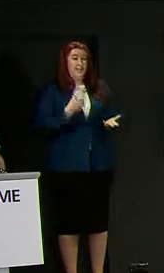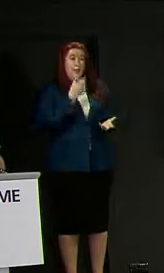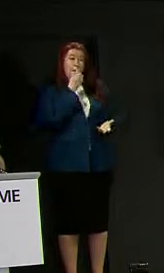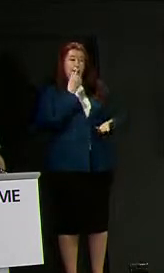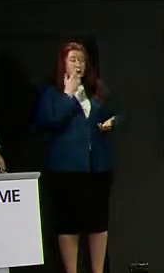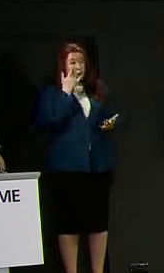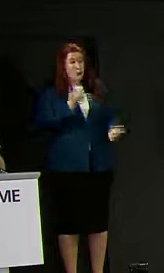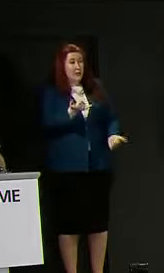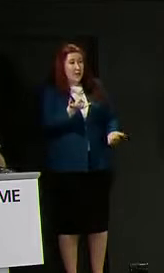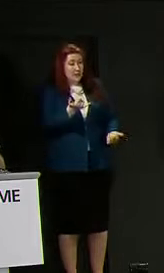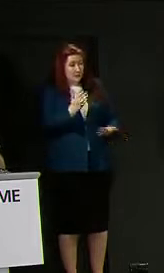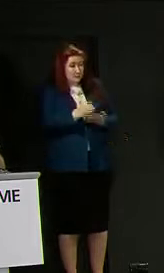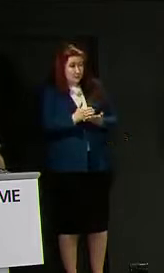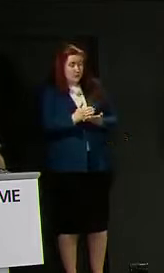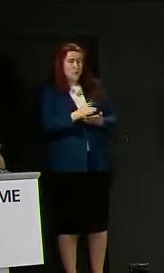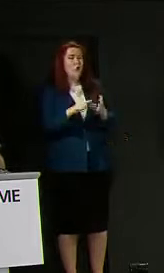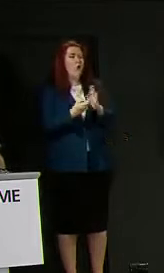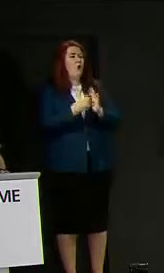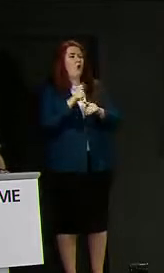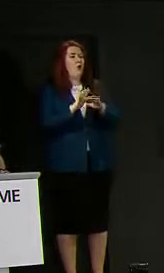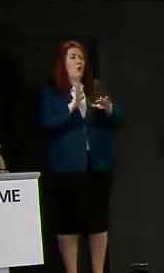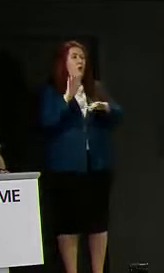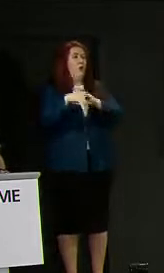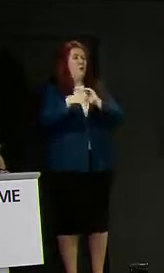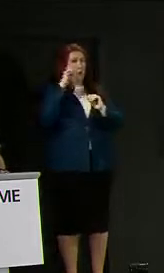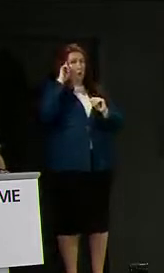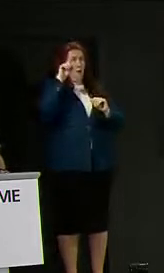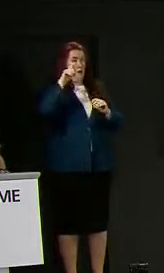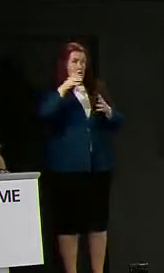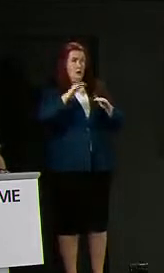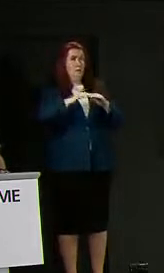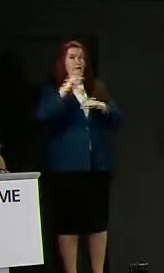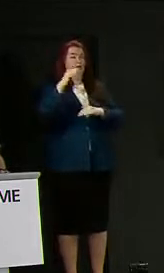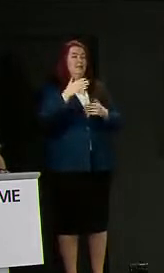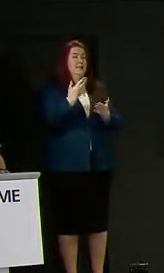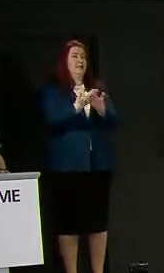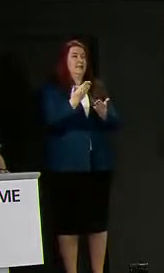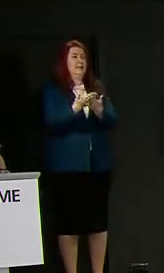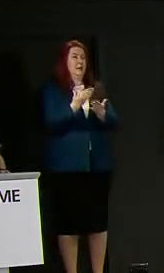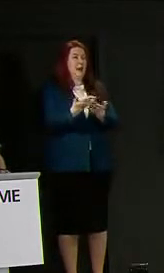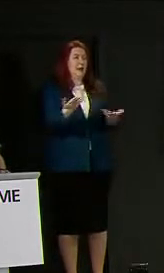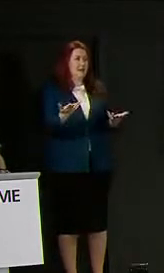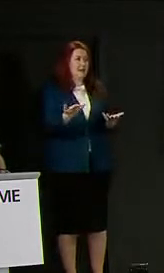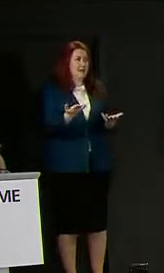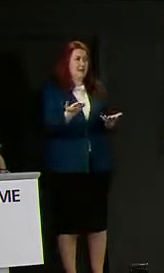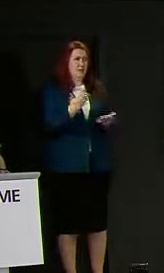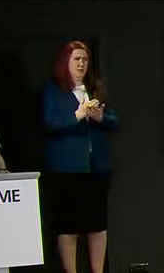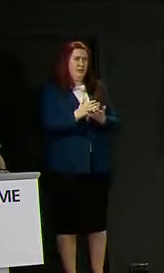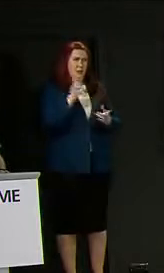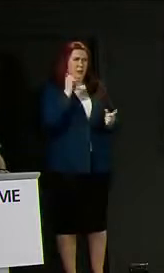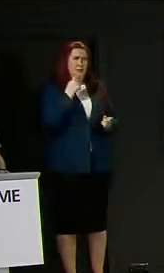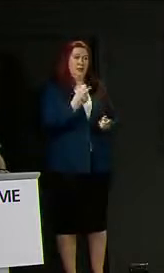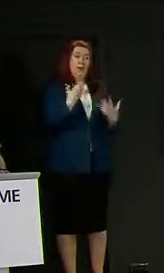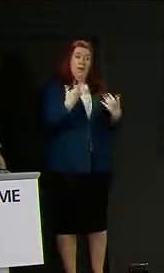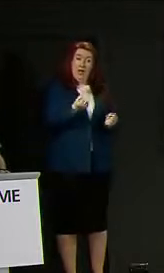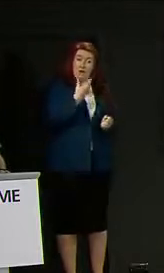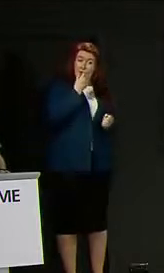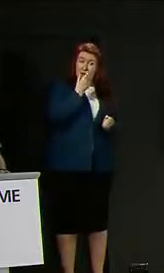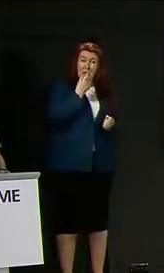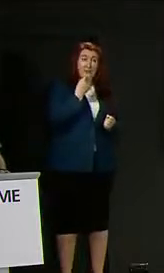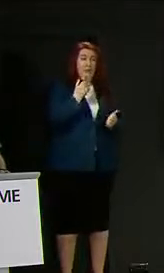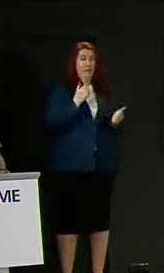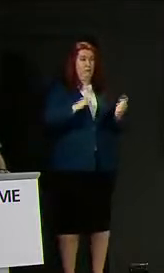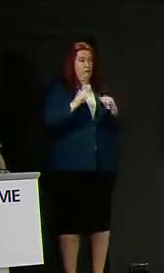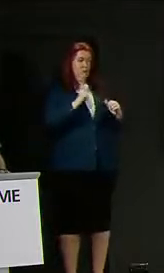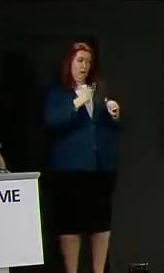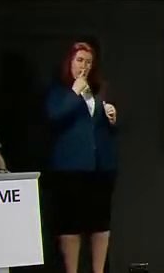or did you overestimate the demand in which case it's a bit of a hollow boast to say you have all this capacity when